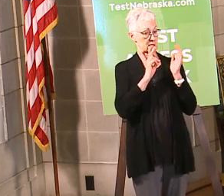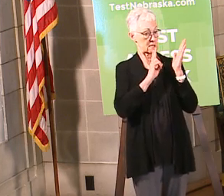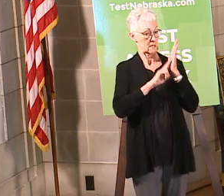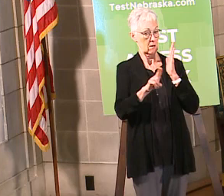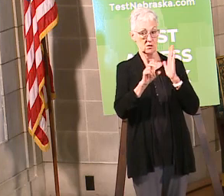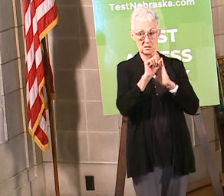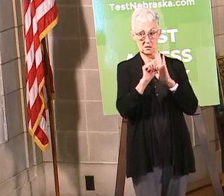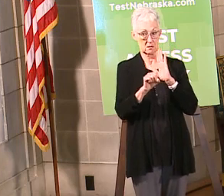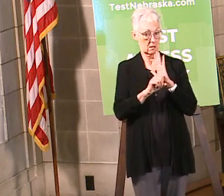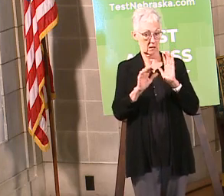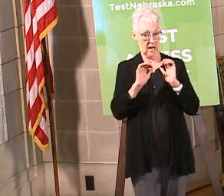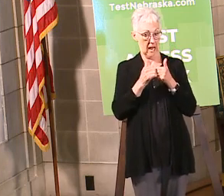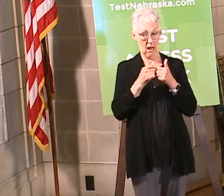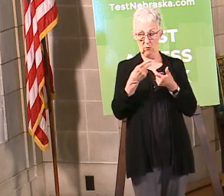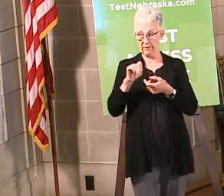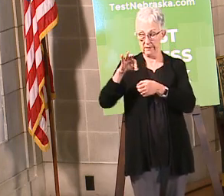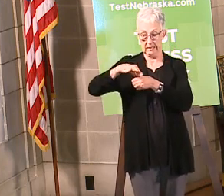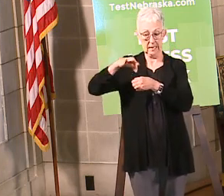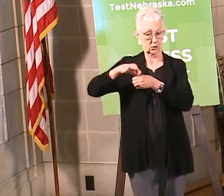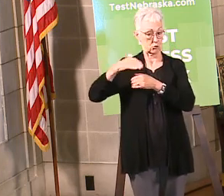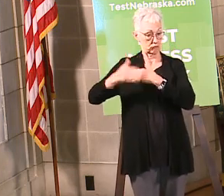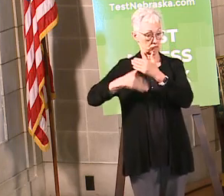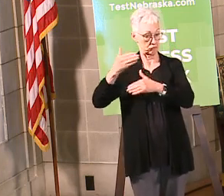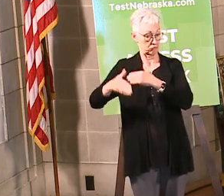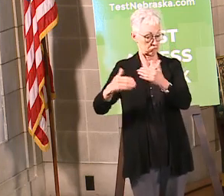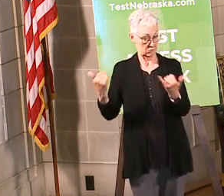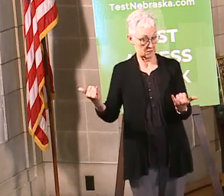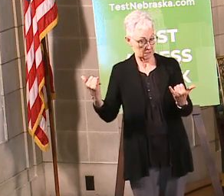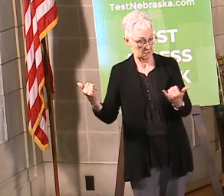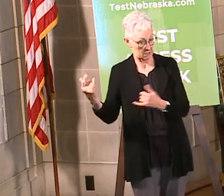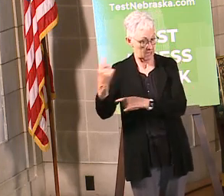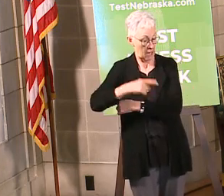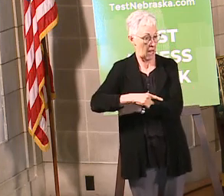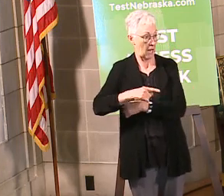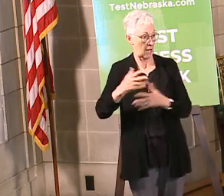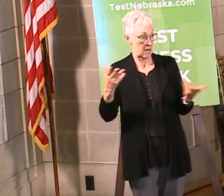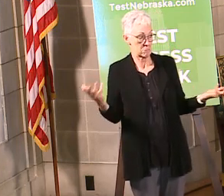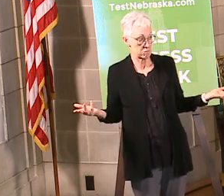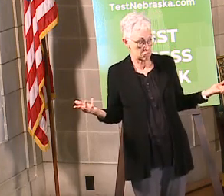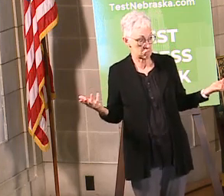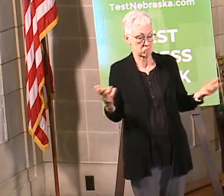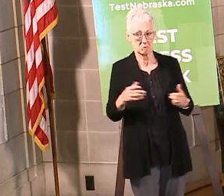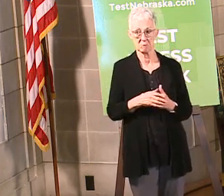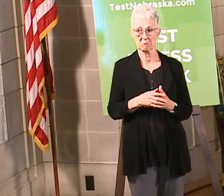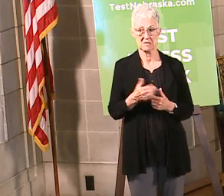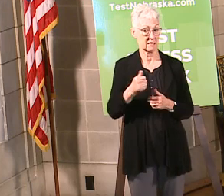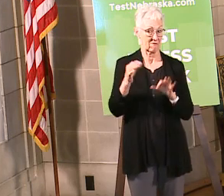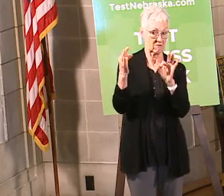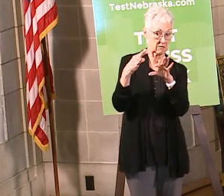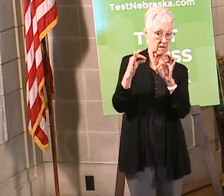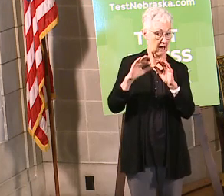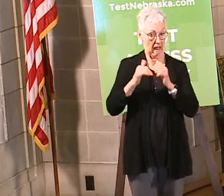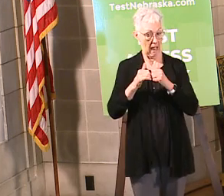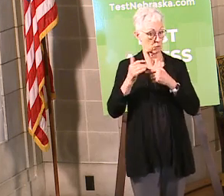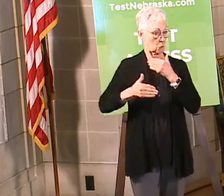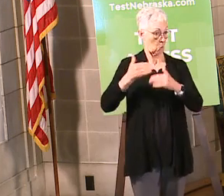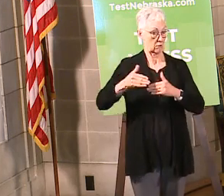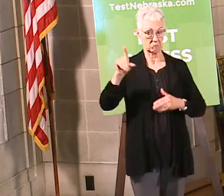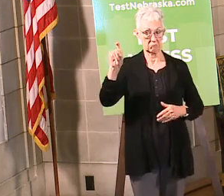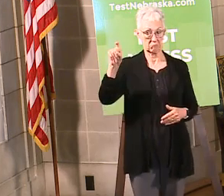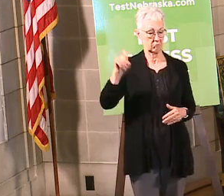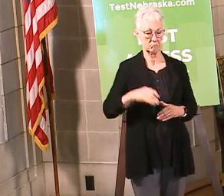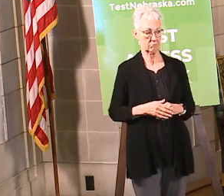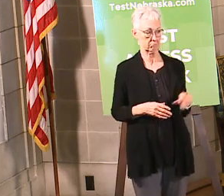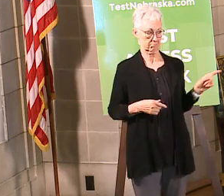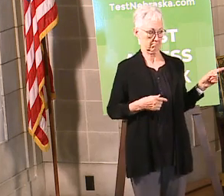so the question was has there been a have i had any contact with the secretary of state about the election today and any feedback on how things are going i have not